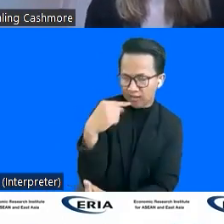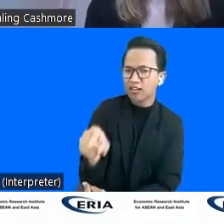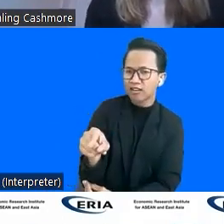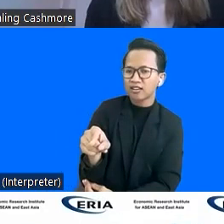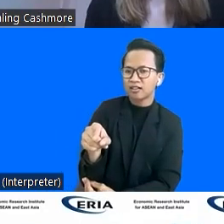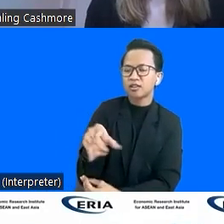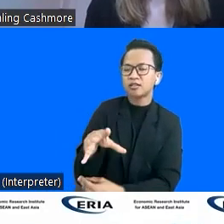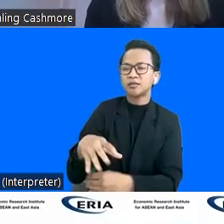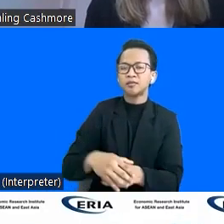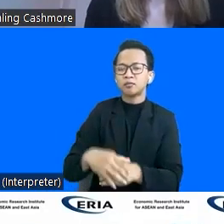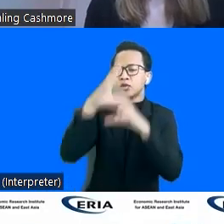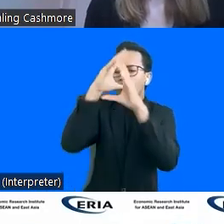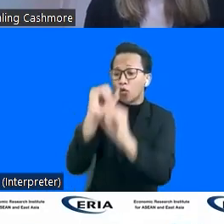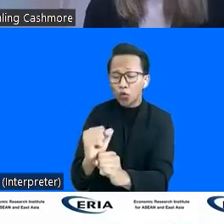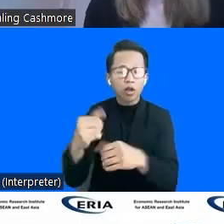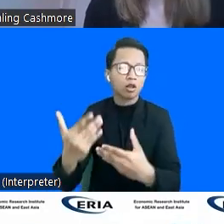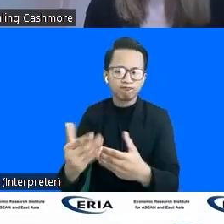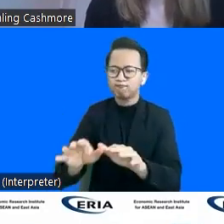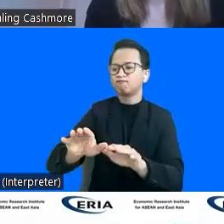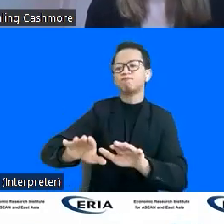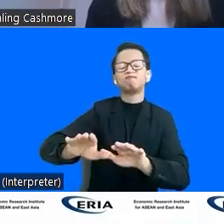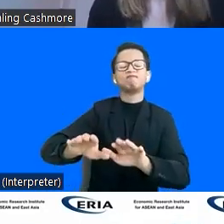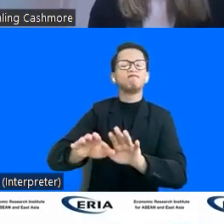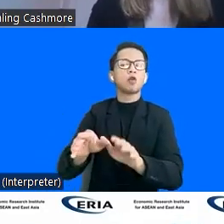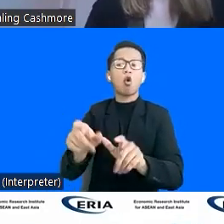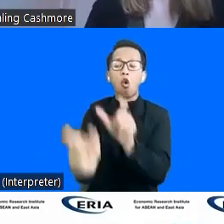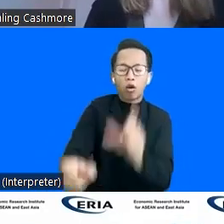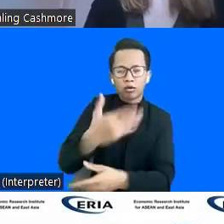that assistive tech to the people that need it and who can't afford it.